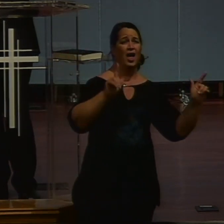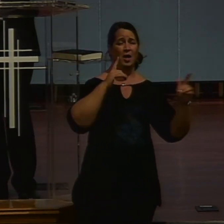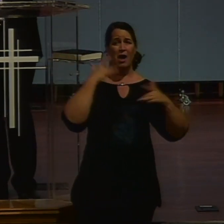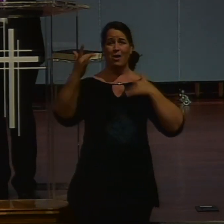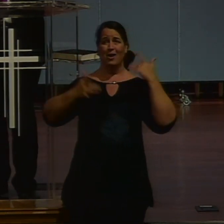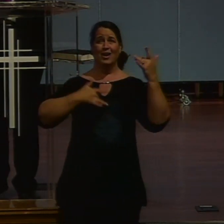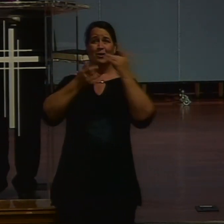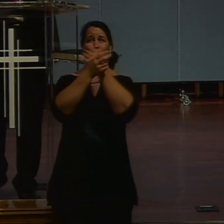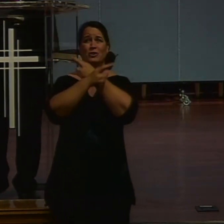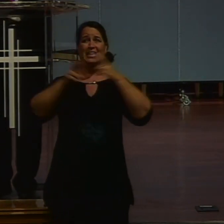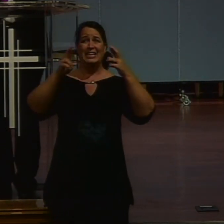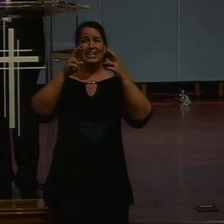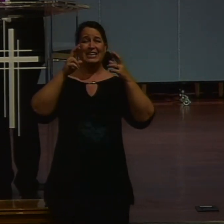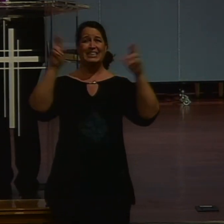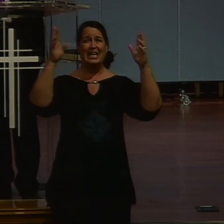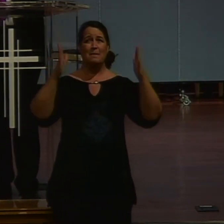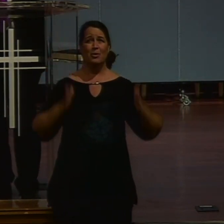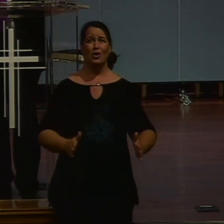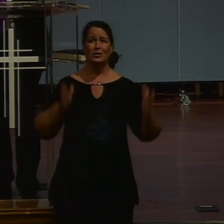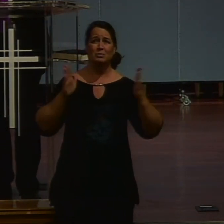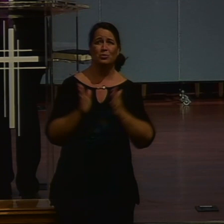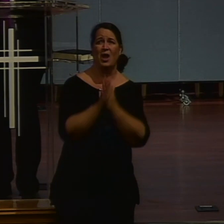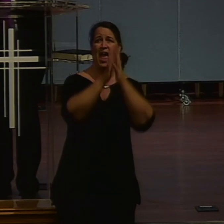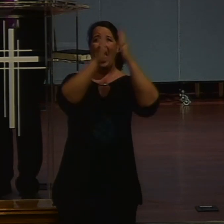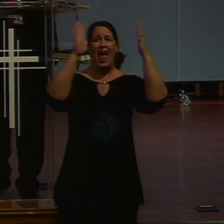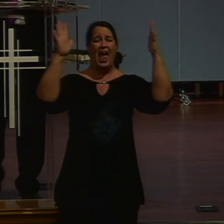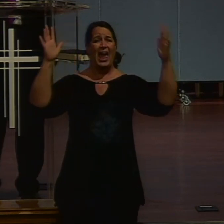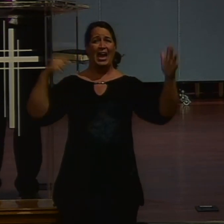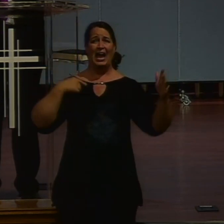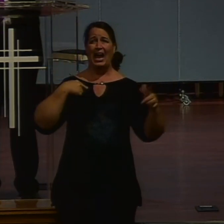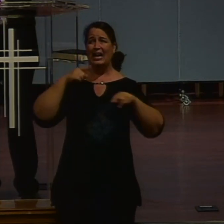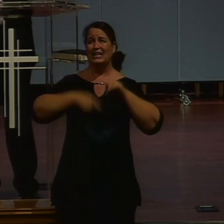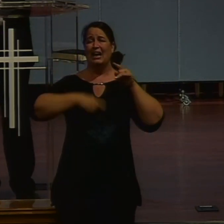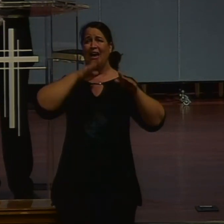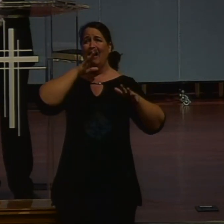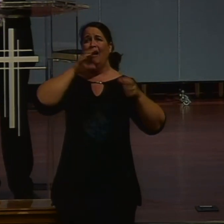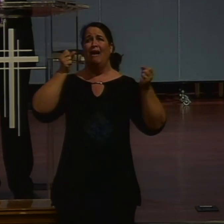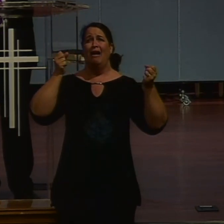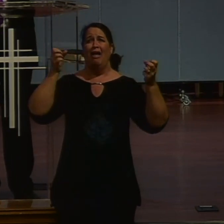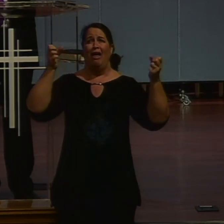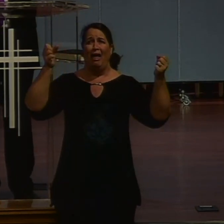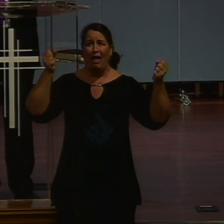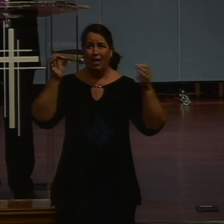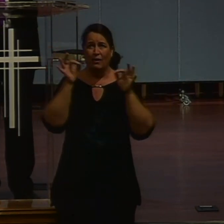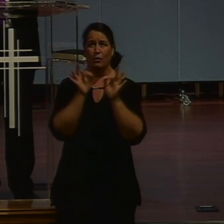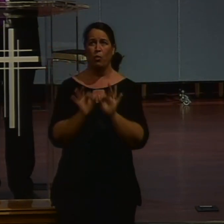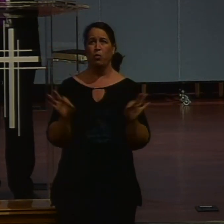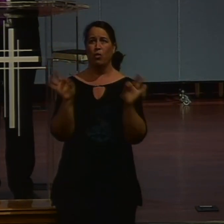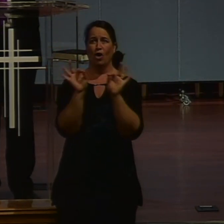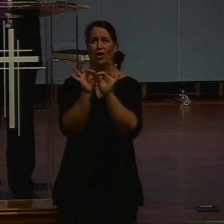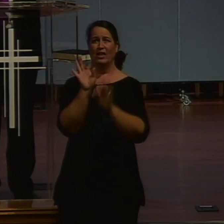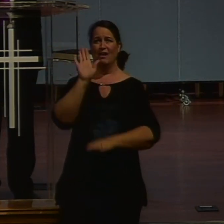I do not. Have the ability. To articulate. The worth. That is due. To your name. Master. And what. Of spirit. And truth. John MacArthur.